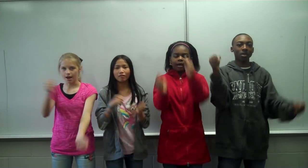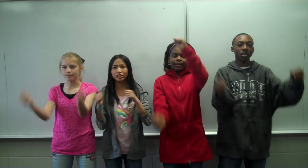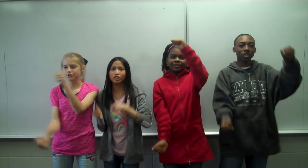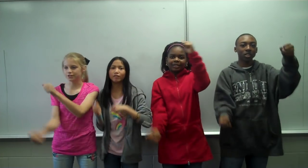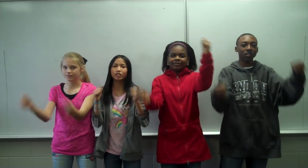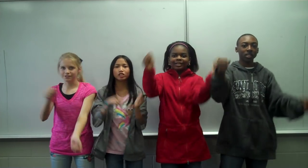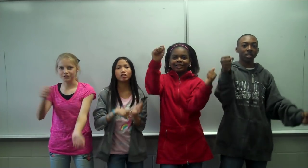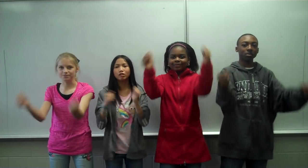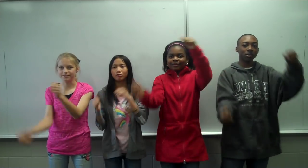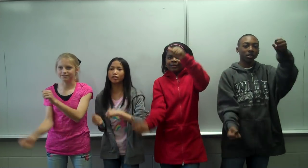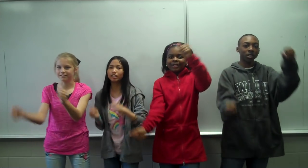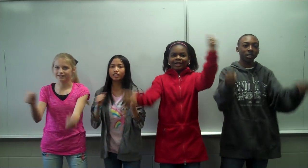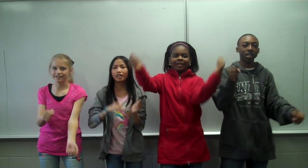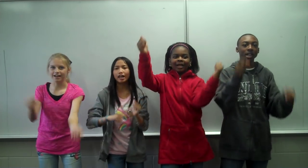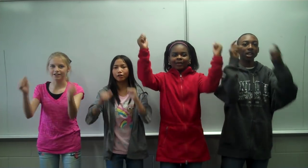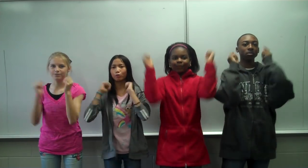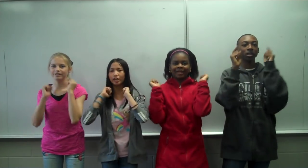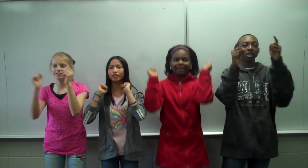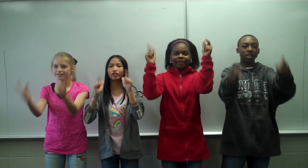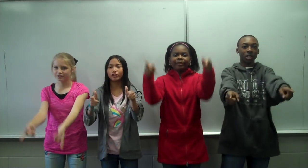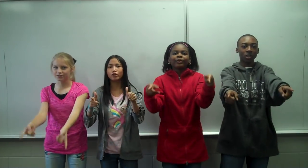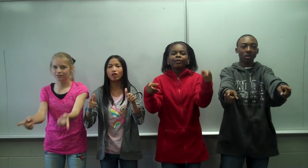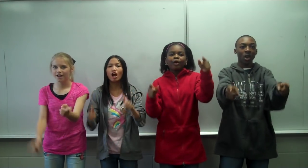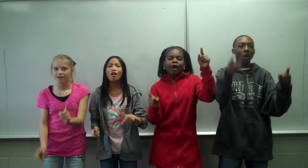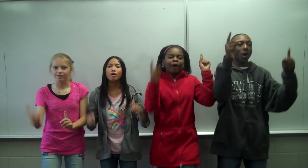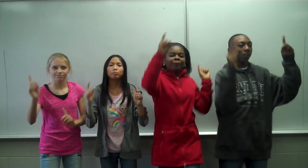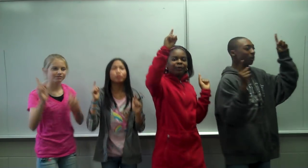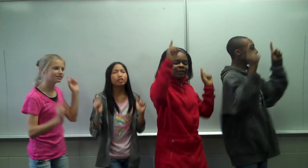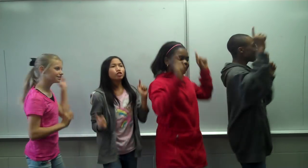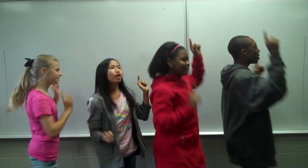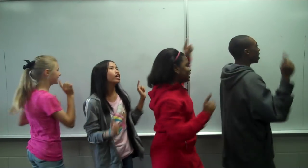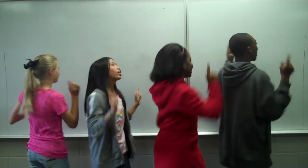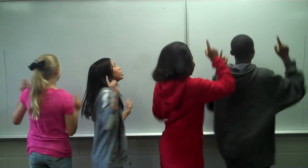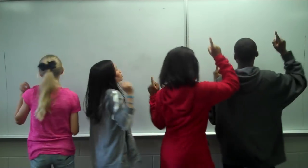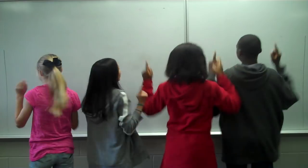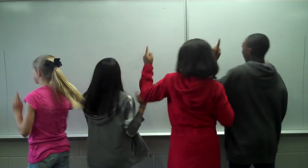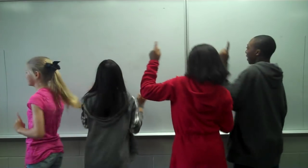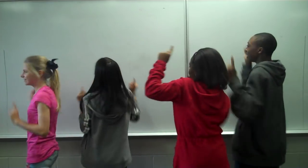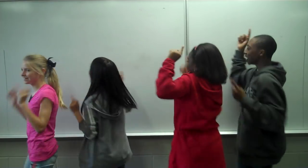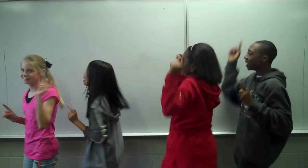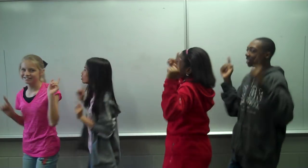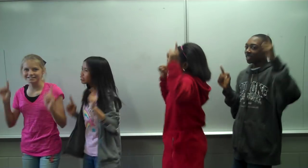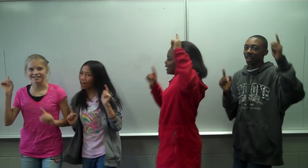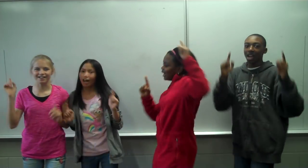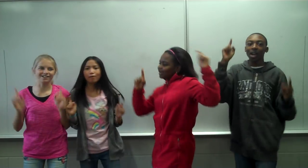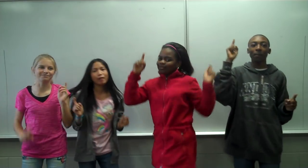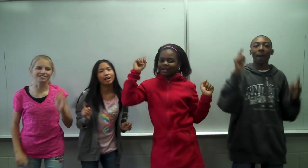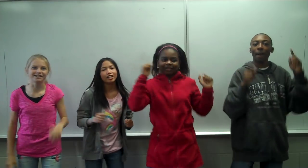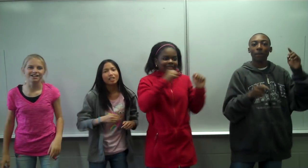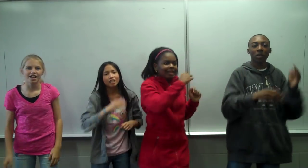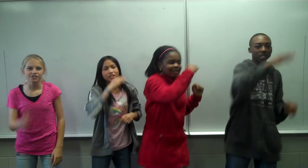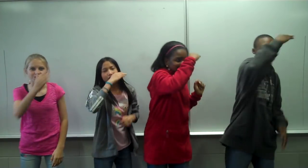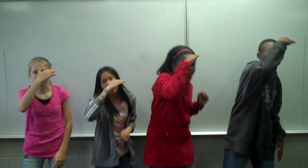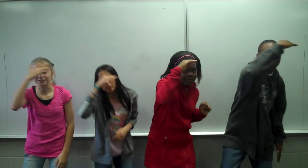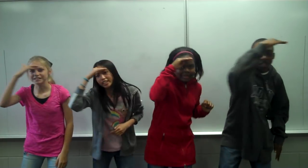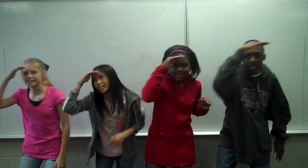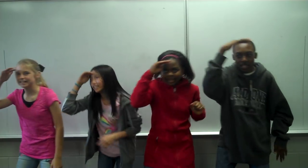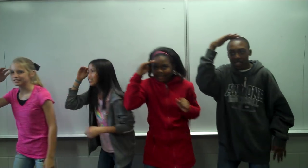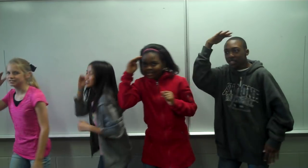karma driven to be reunited with you All Buddhists created, Siddhartha, Ghatan Search for the answers